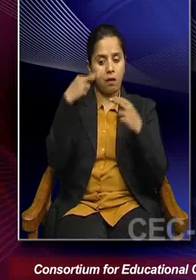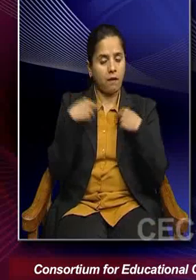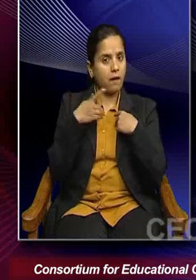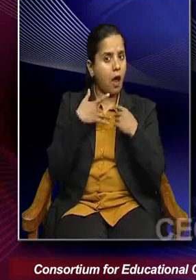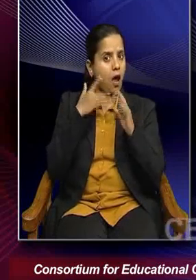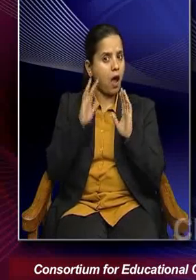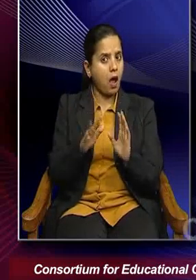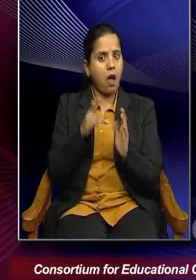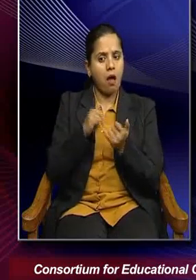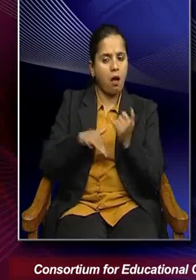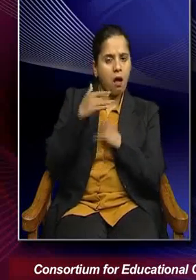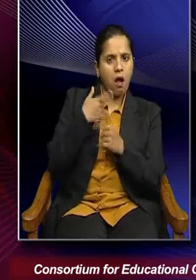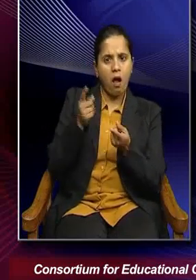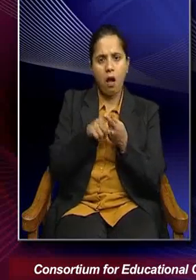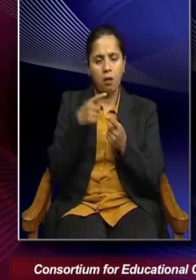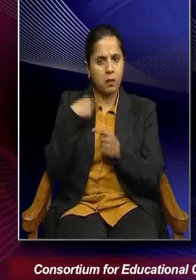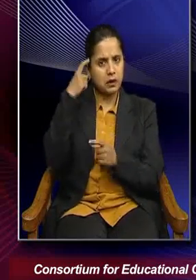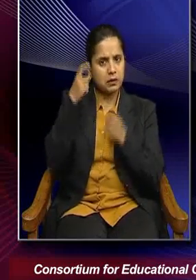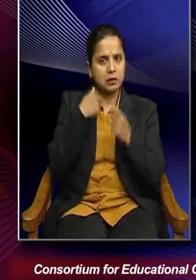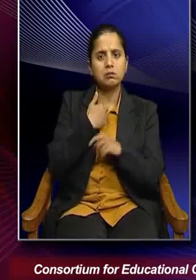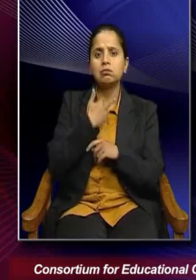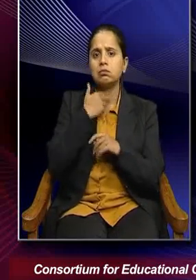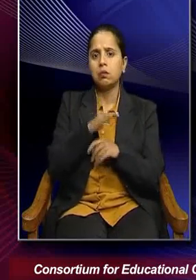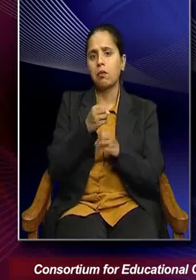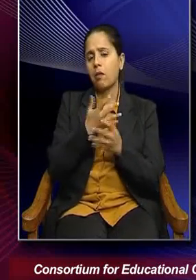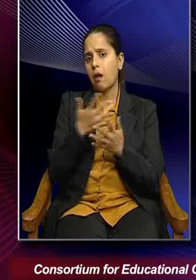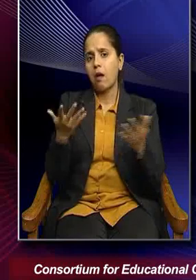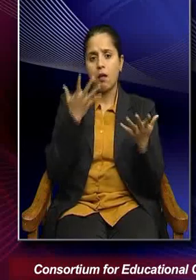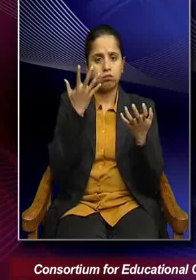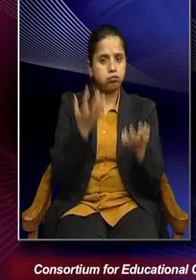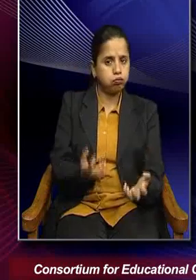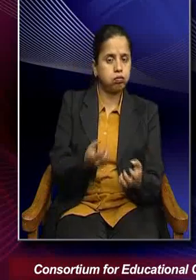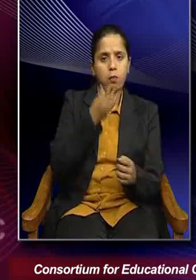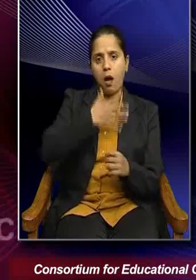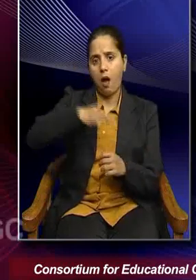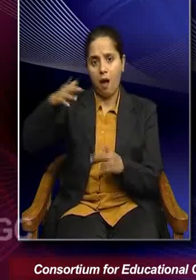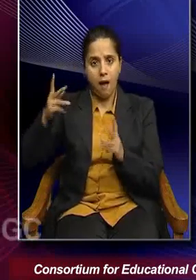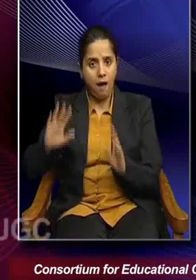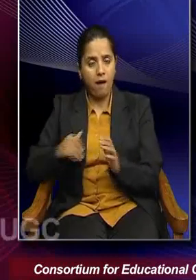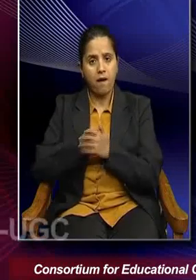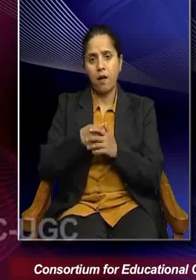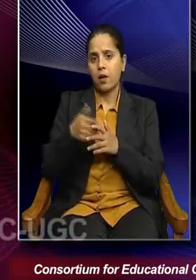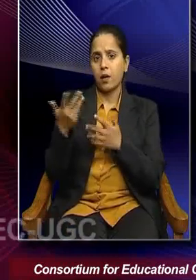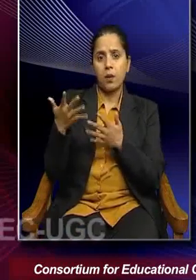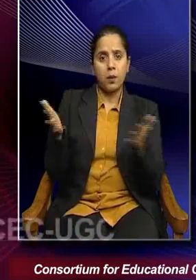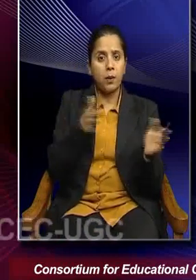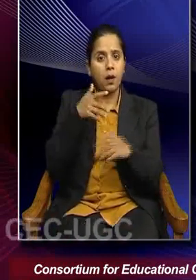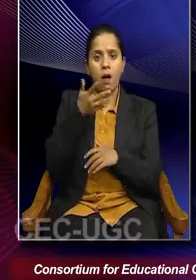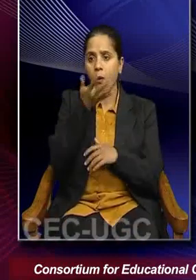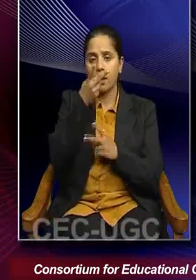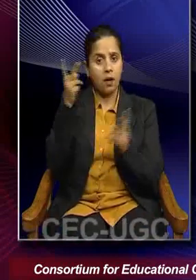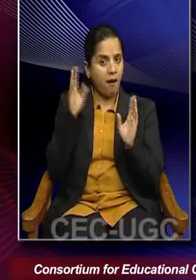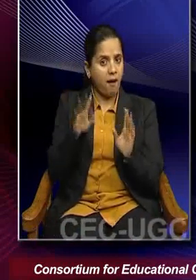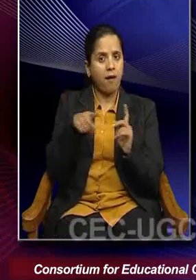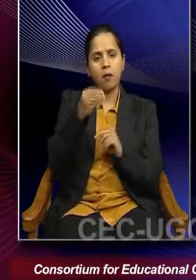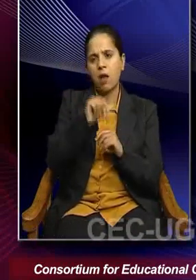situation where they are, you know, struck with multiple droughts or floods or, you know, heat waves, then they decide to move